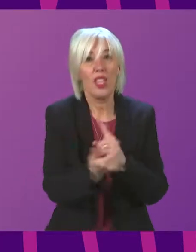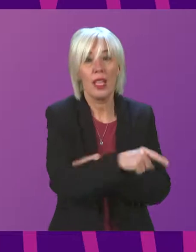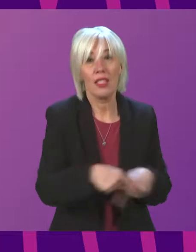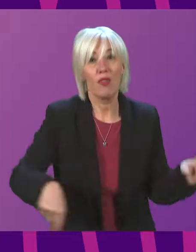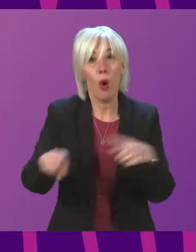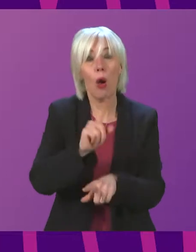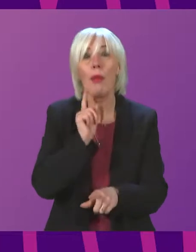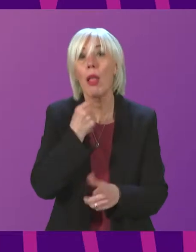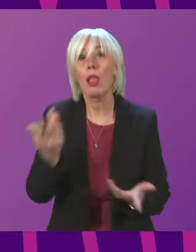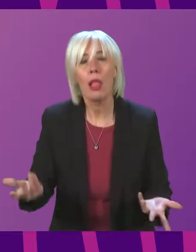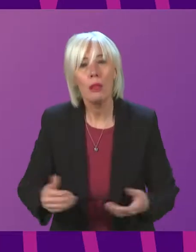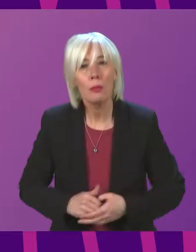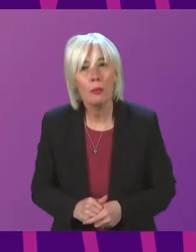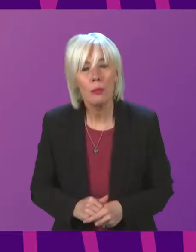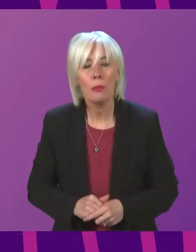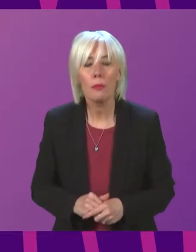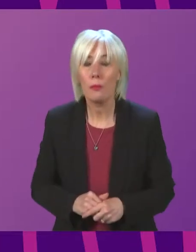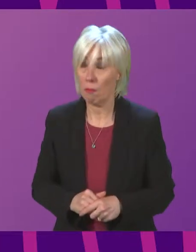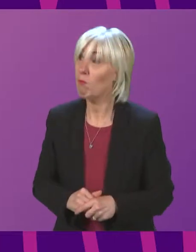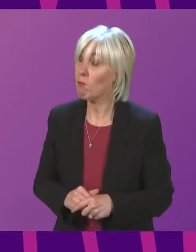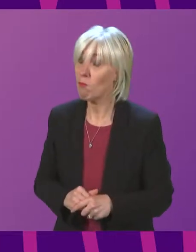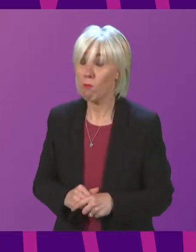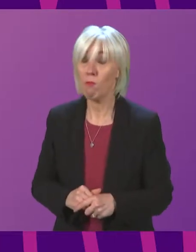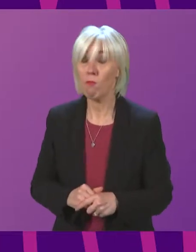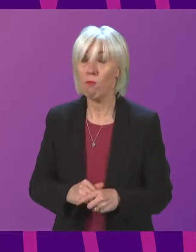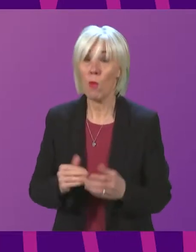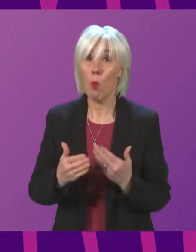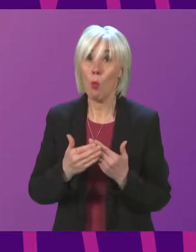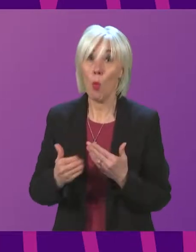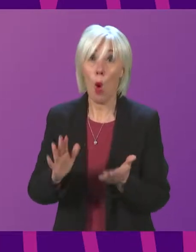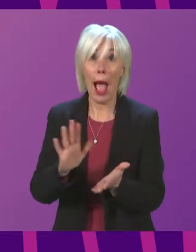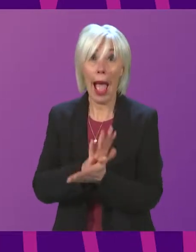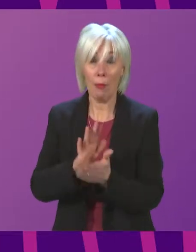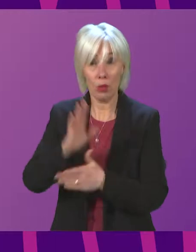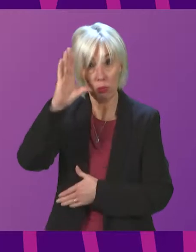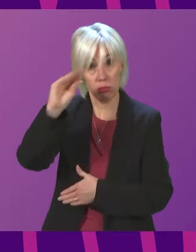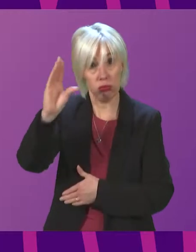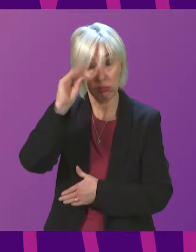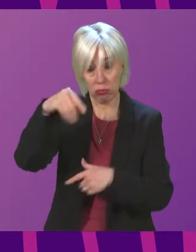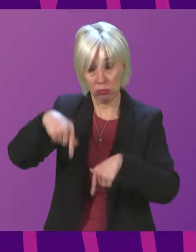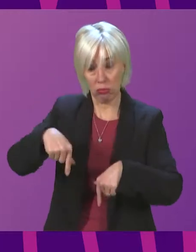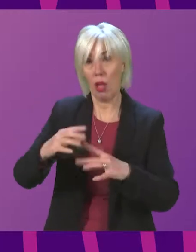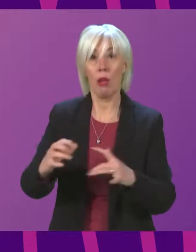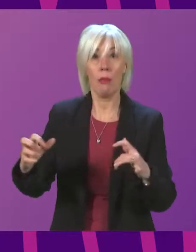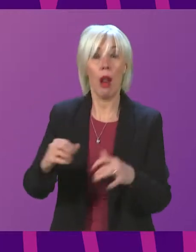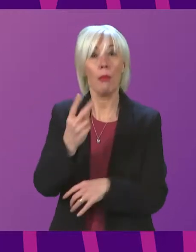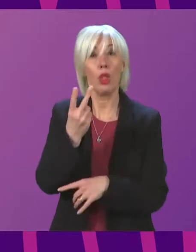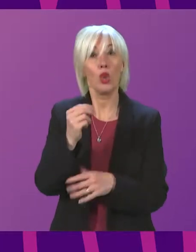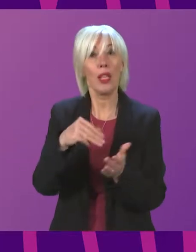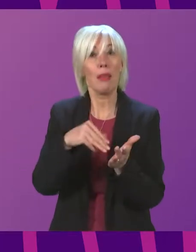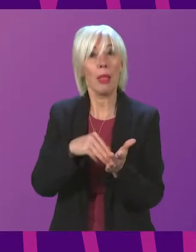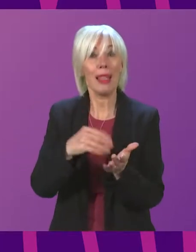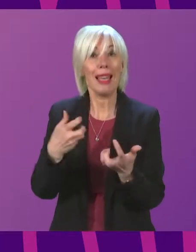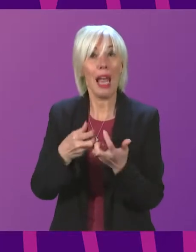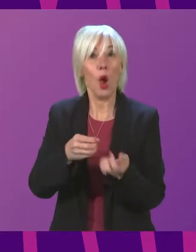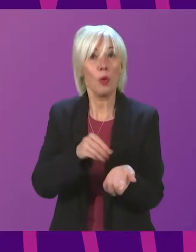Minister. I am more than happy to keep Parliament informed of how that £20 million is